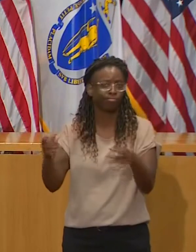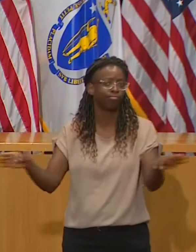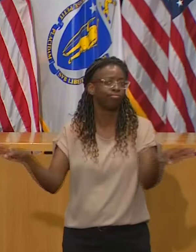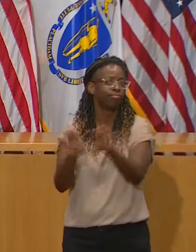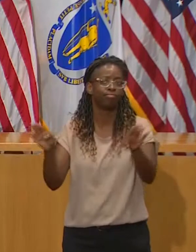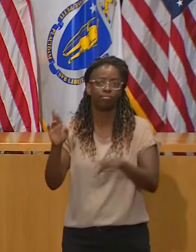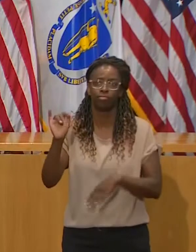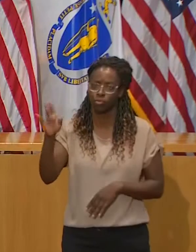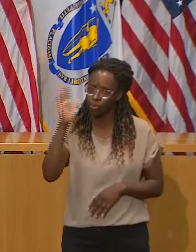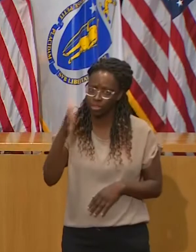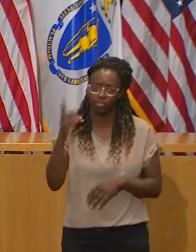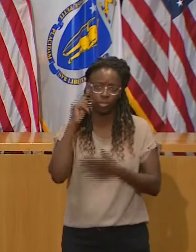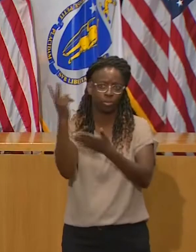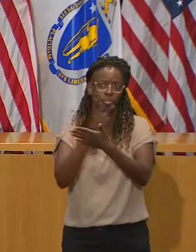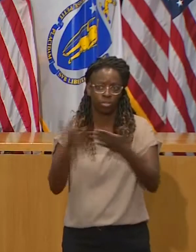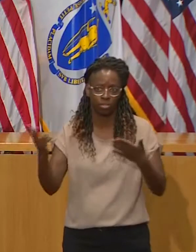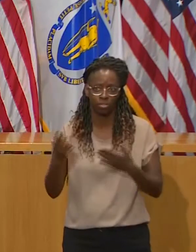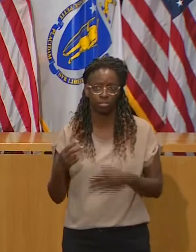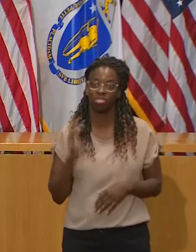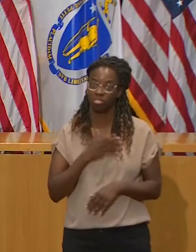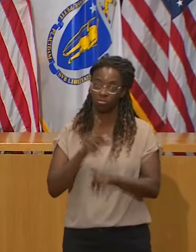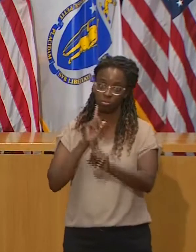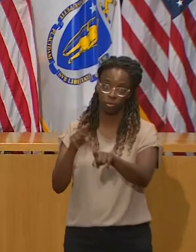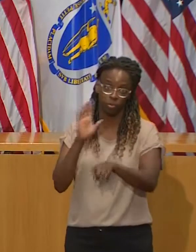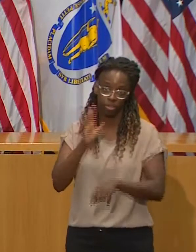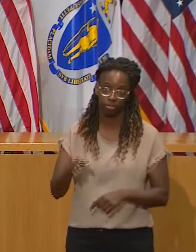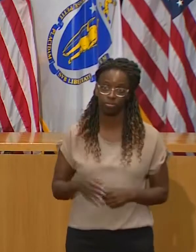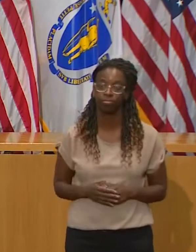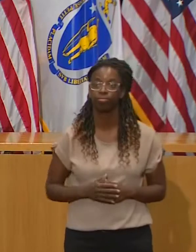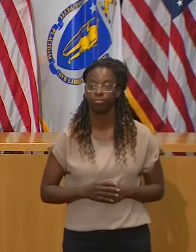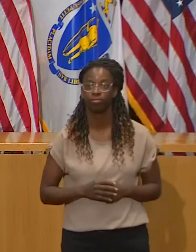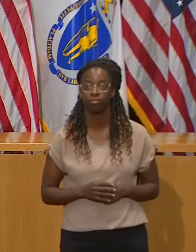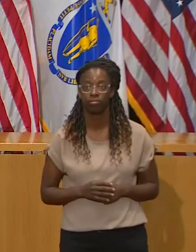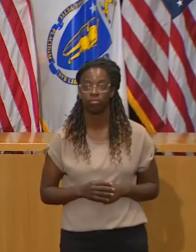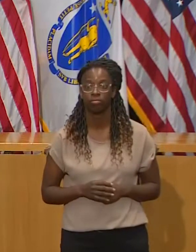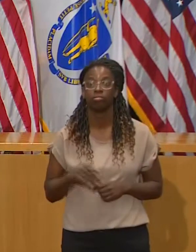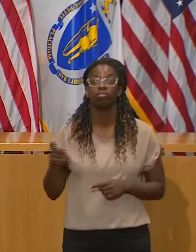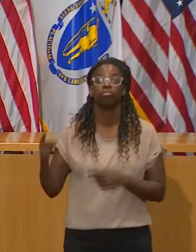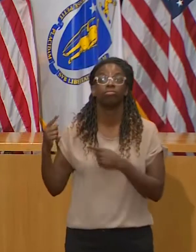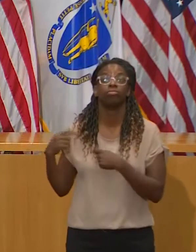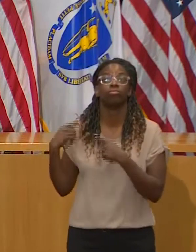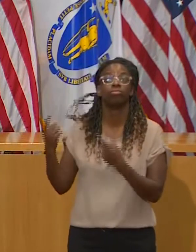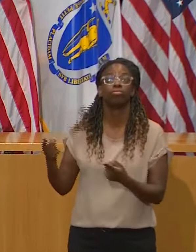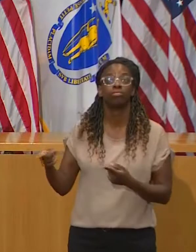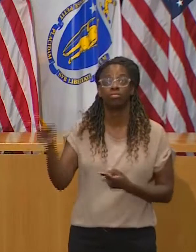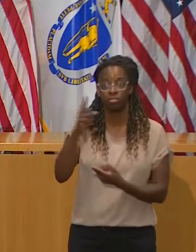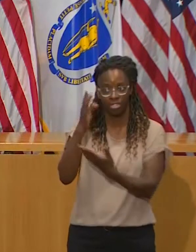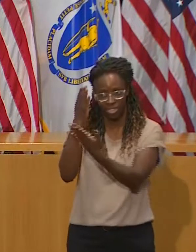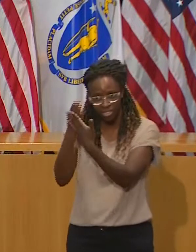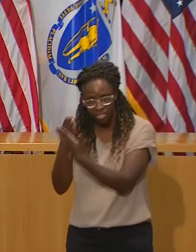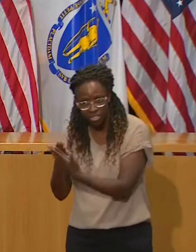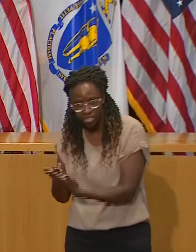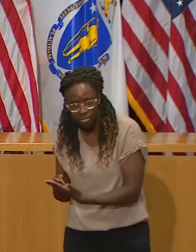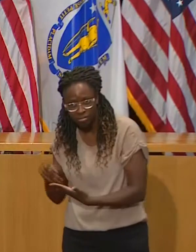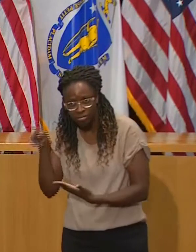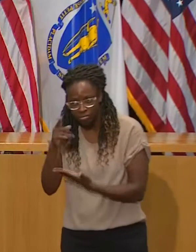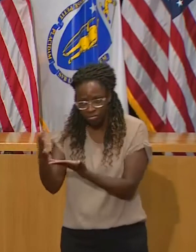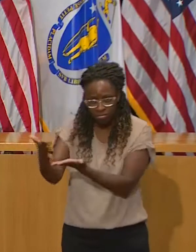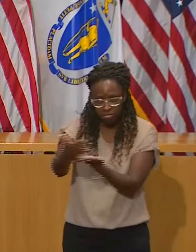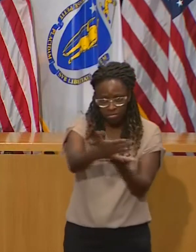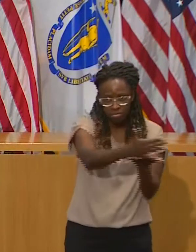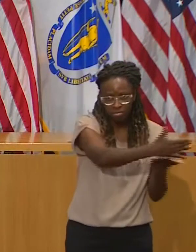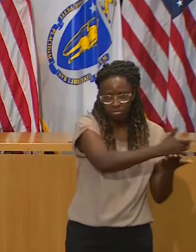Based on the evidence we have so far, it's not clear if the spread is about hockey or all the stuff going on around it.